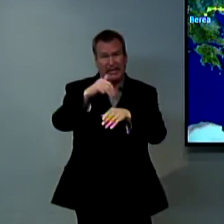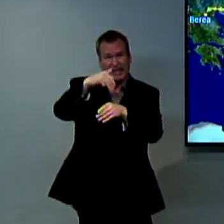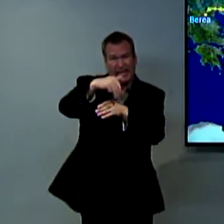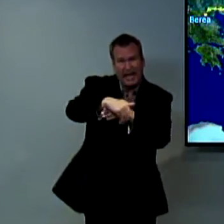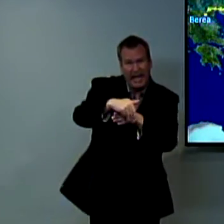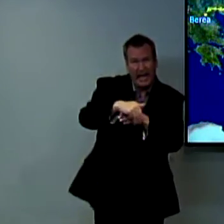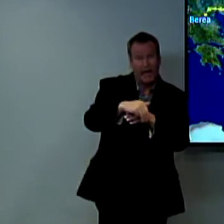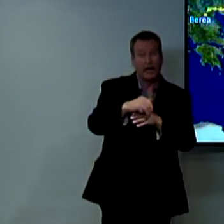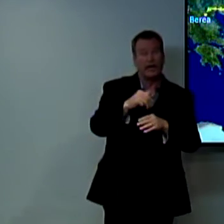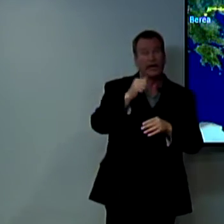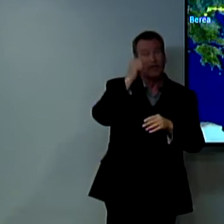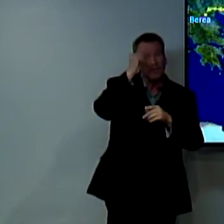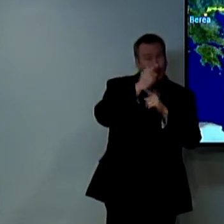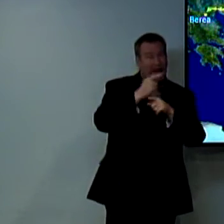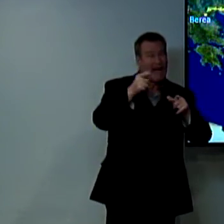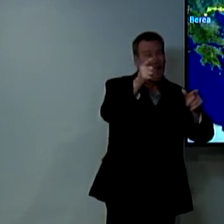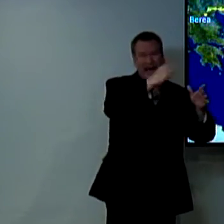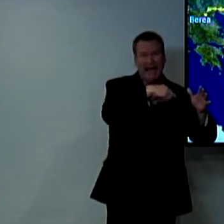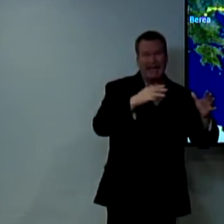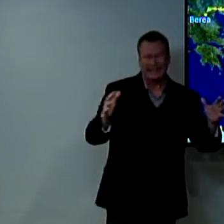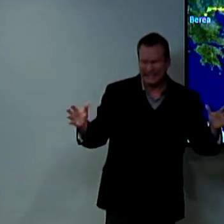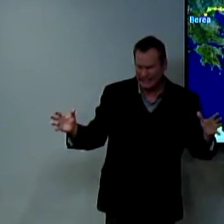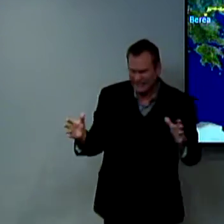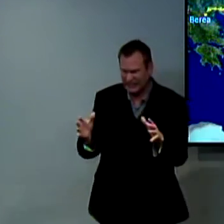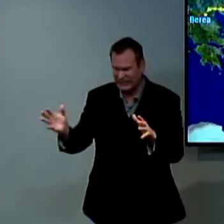as soon as it was night the brothers